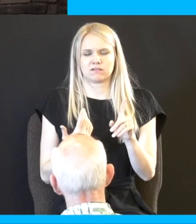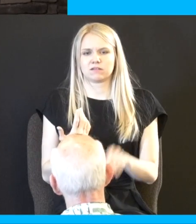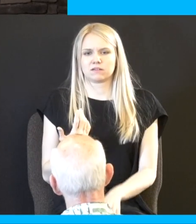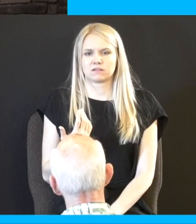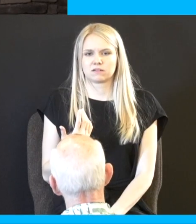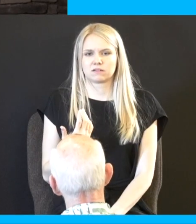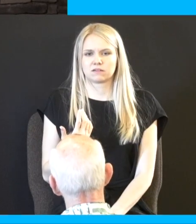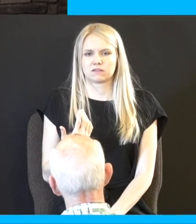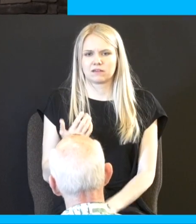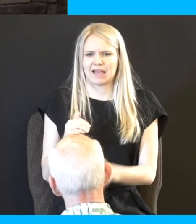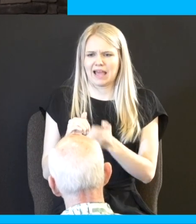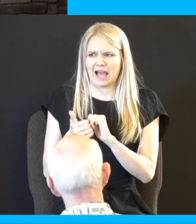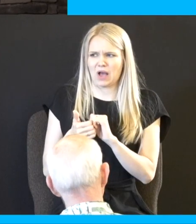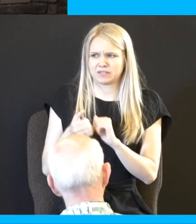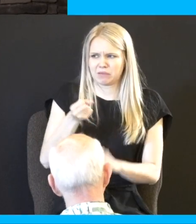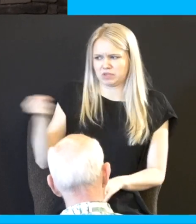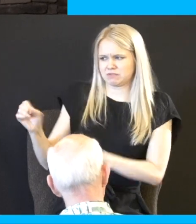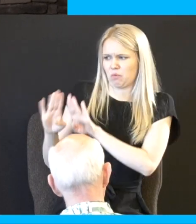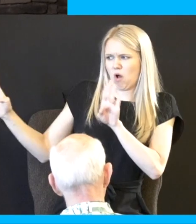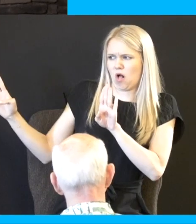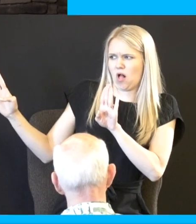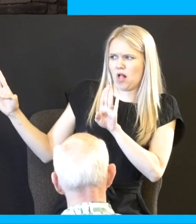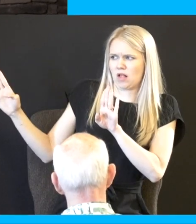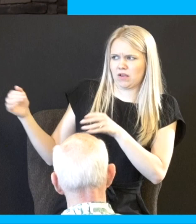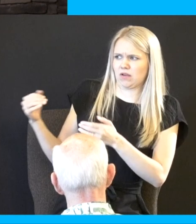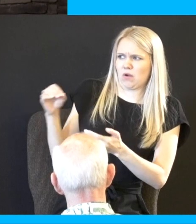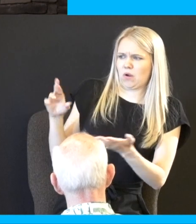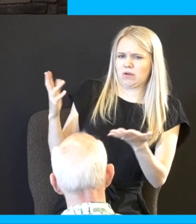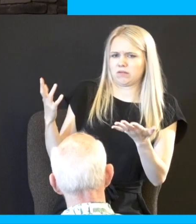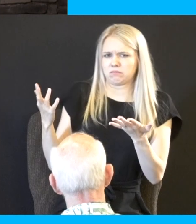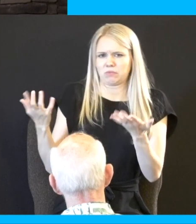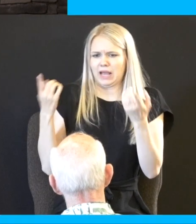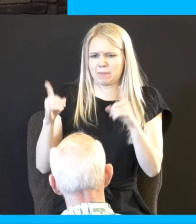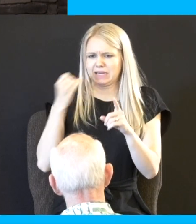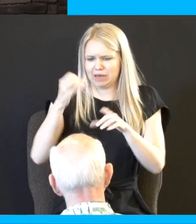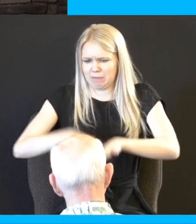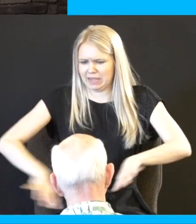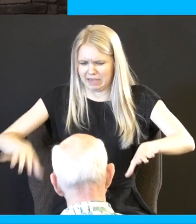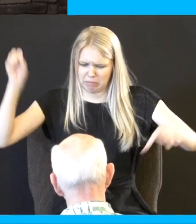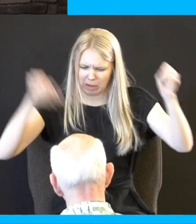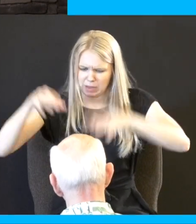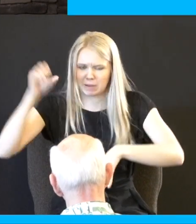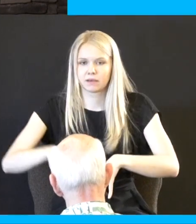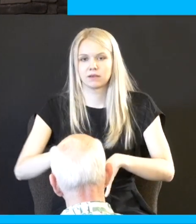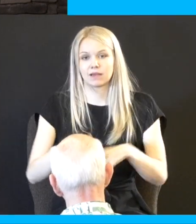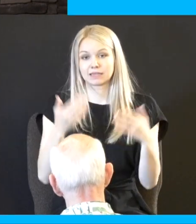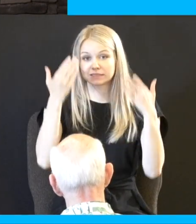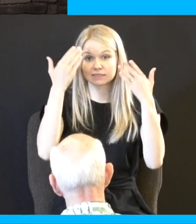did they do it did they put them against the wall so they're trying to like color pictures or did they have them in a pit or you know and the sad part was the lesson